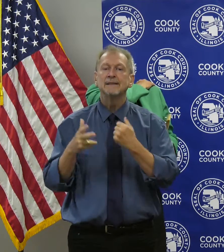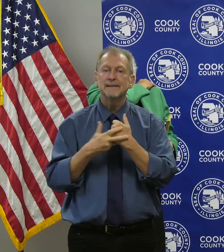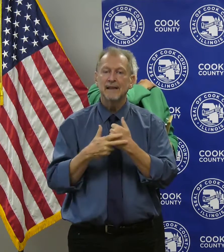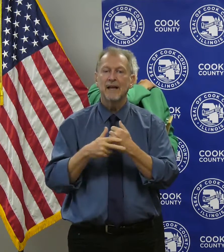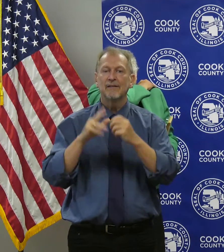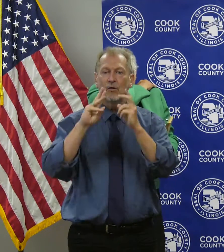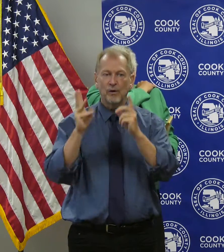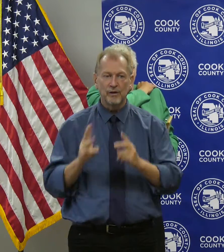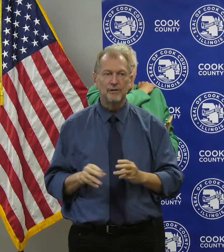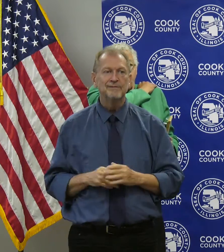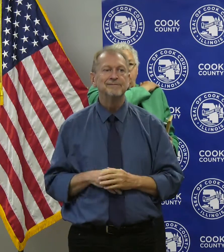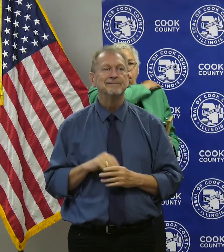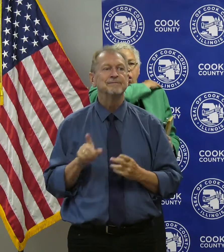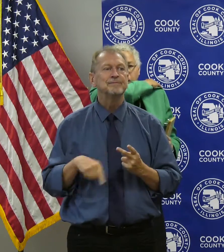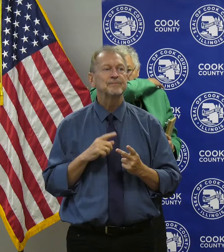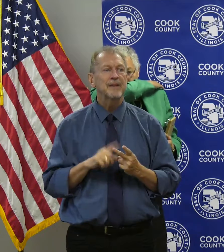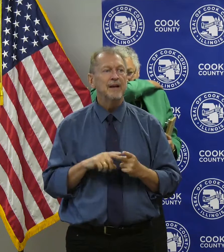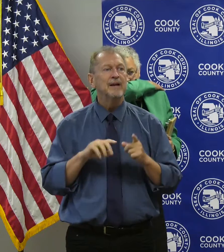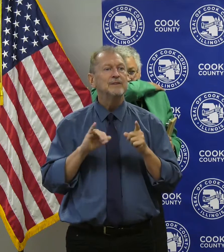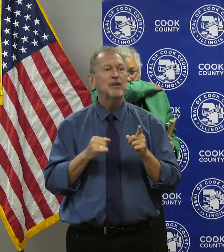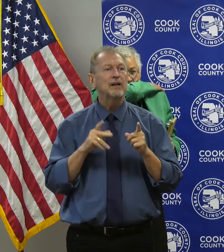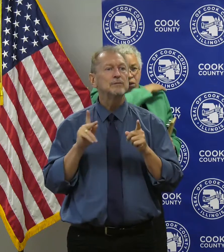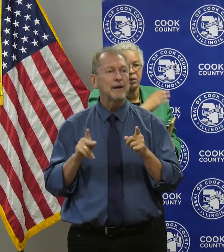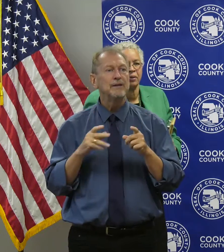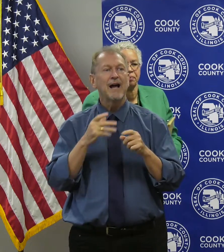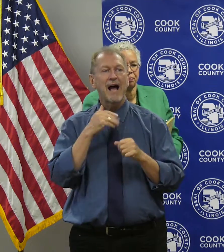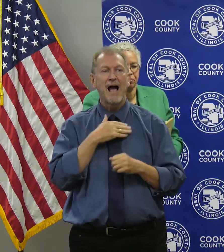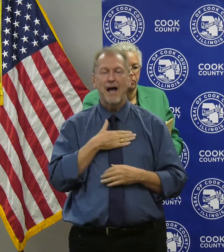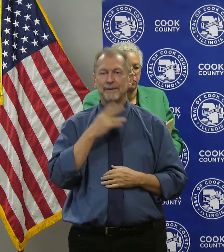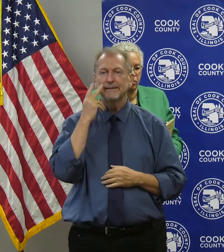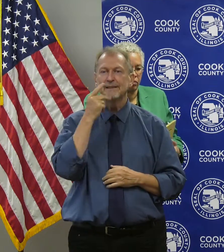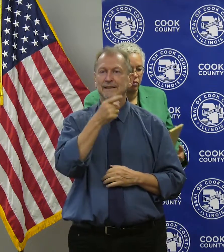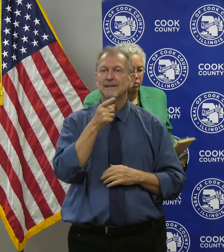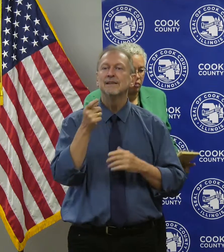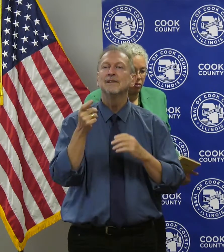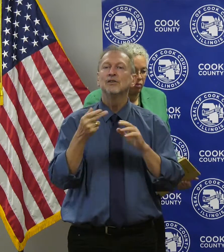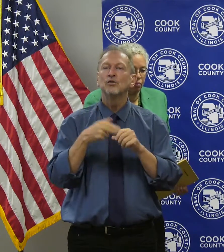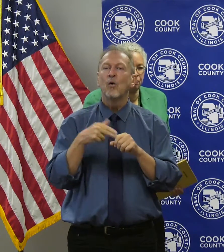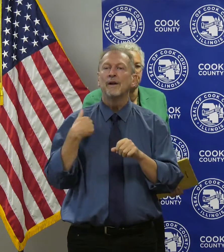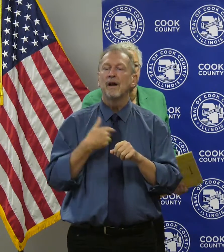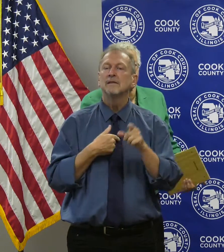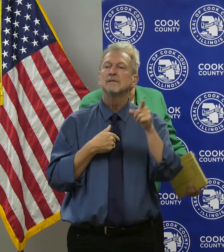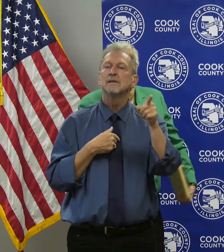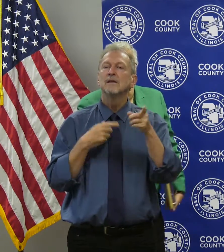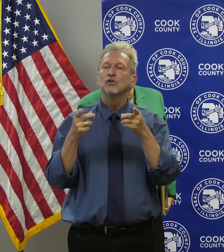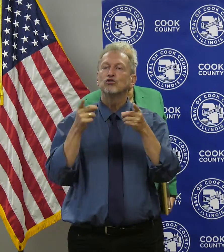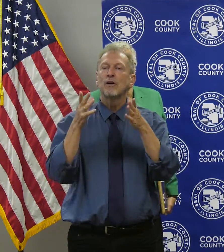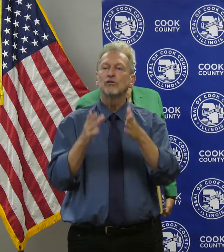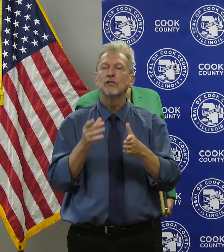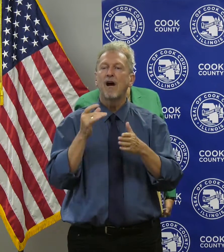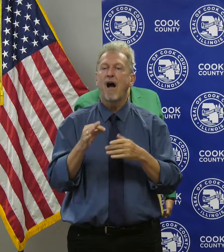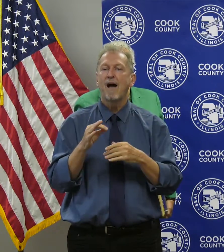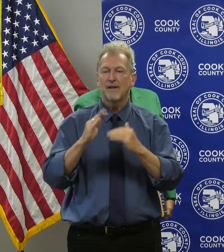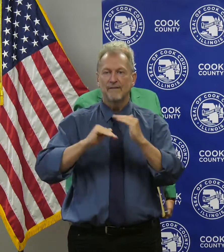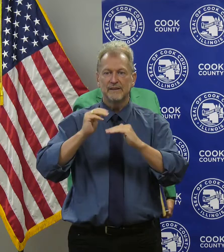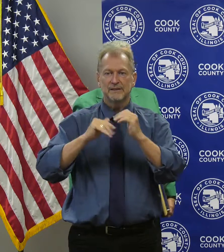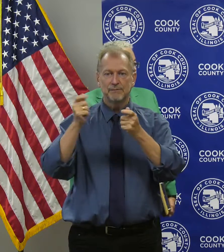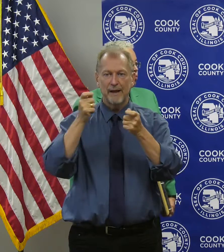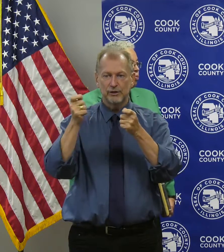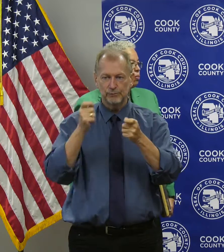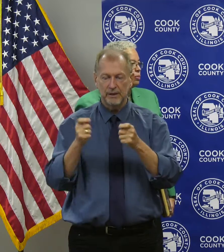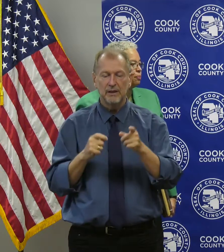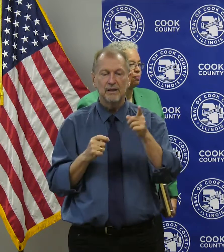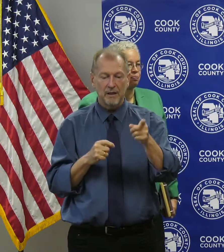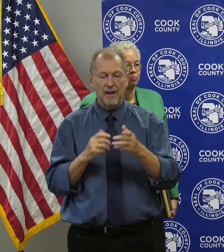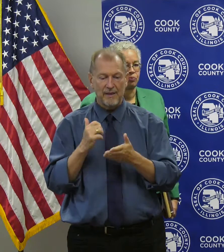Billke's Jacobs-L, see that you've joined us. She's Director of Facilities Management. Thank you for creating an environment that empowers our